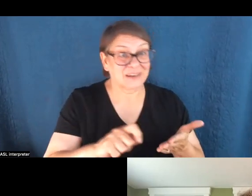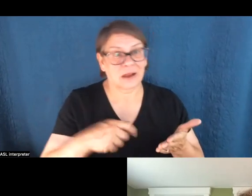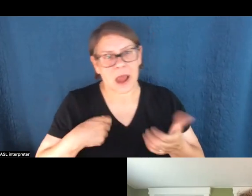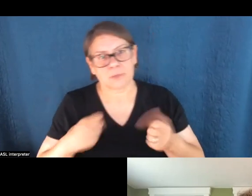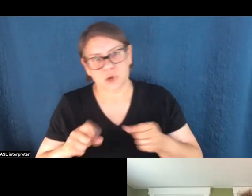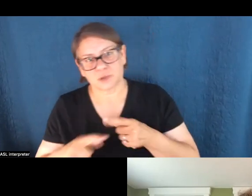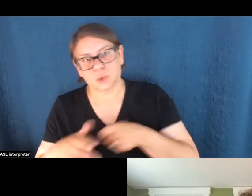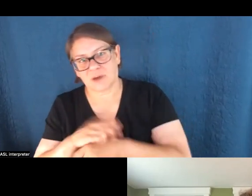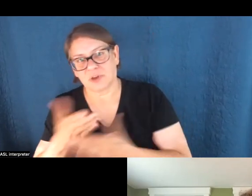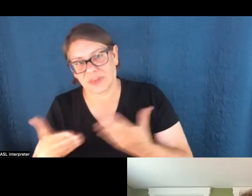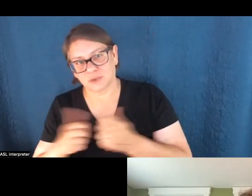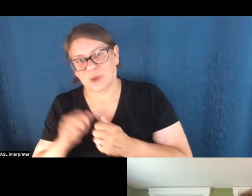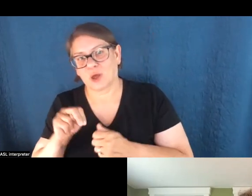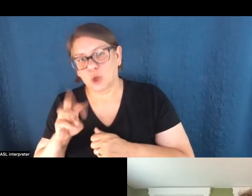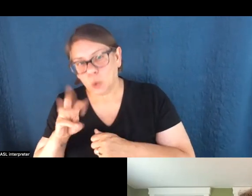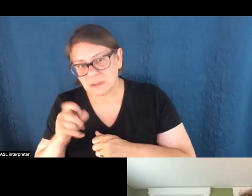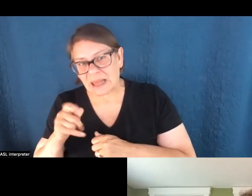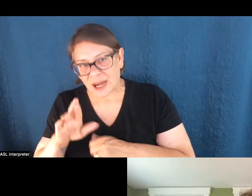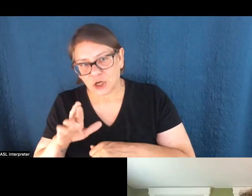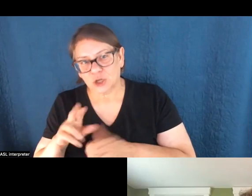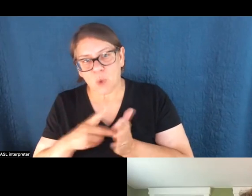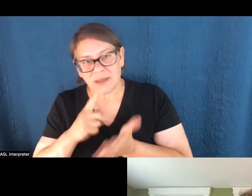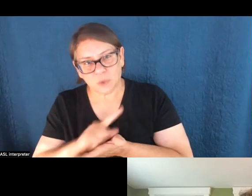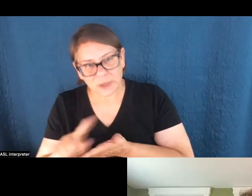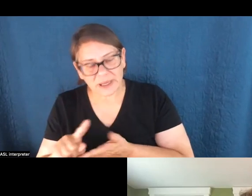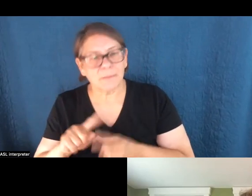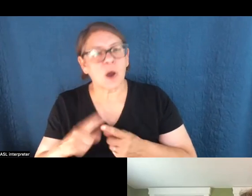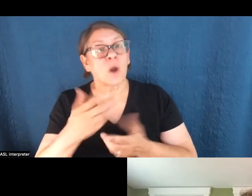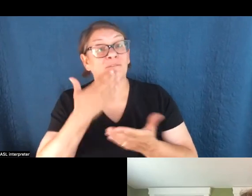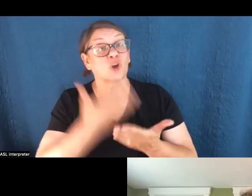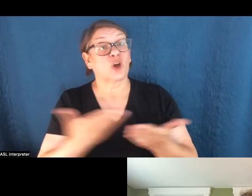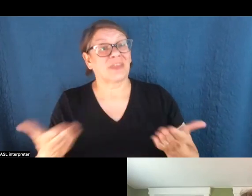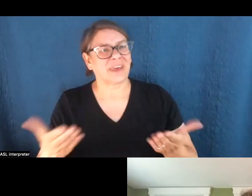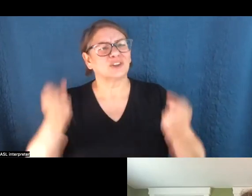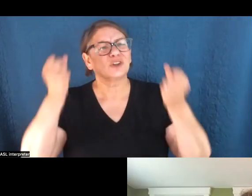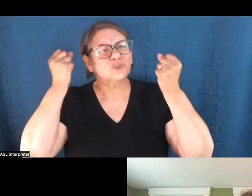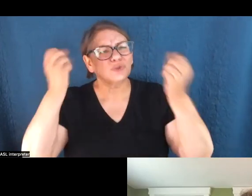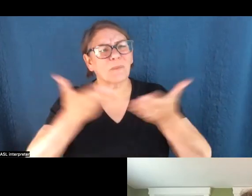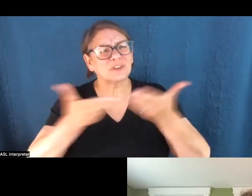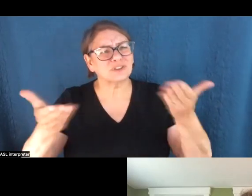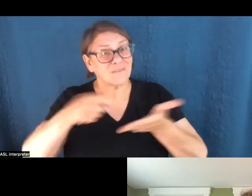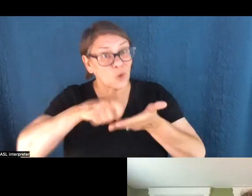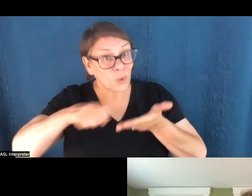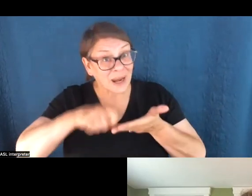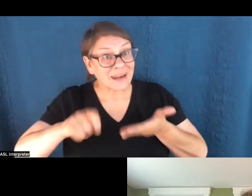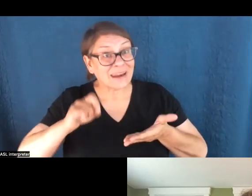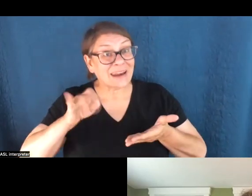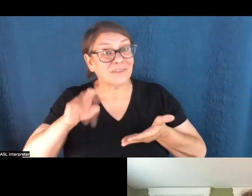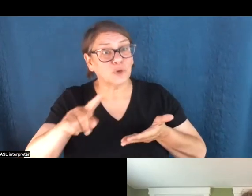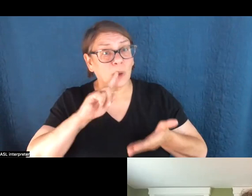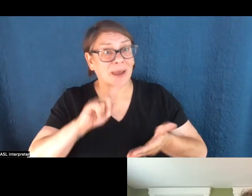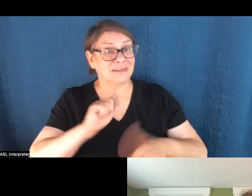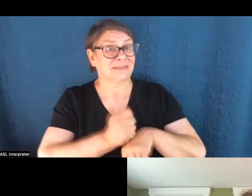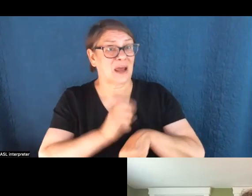cover everything that's happening. It's overwhelming, but one of the good things about that is, is there, there's so much good and informative stuff being written. If, if you, you know, set yourself some,